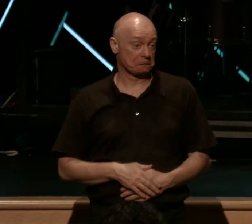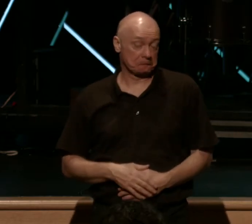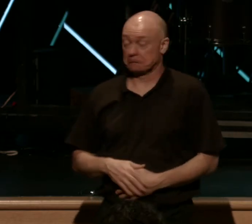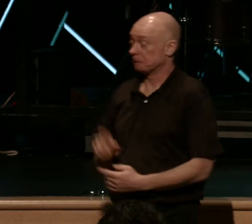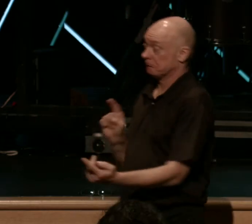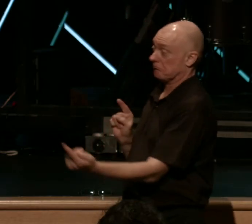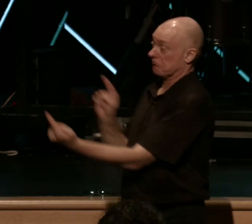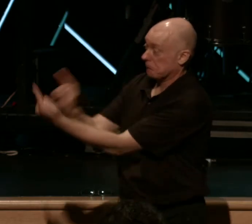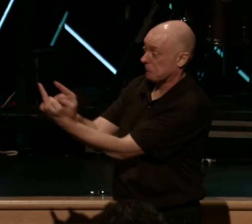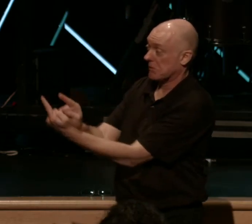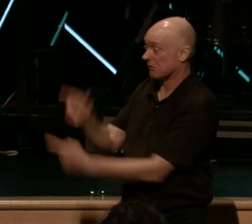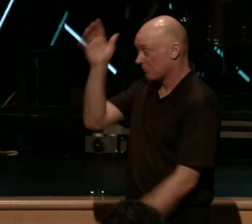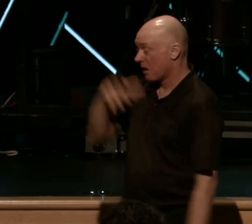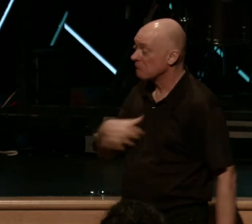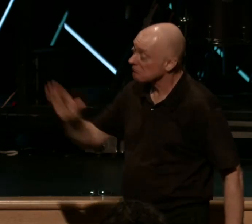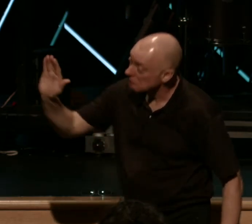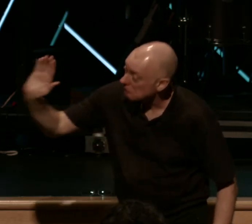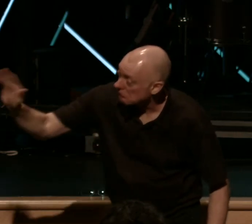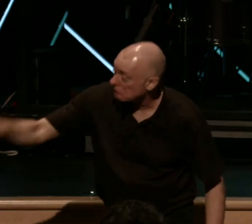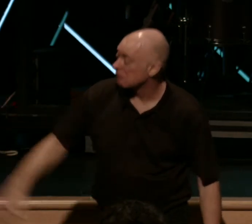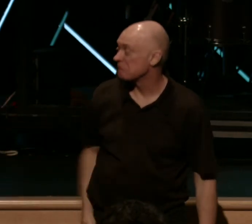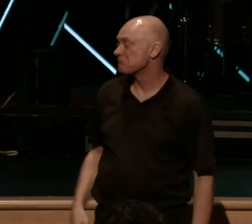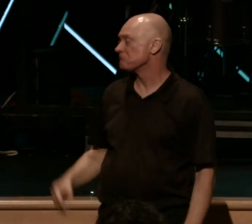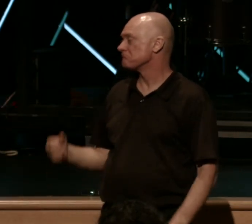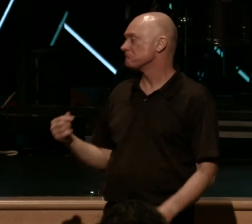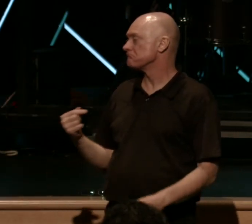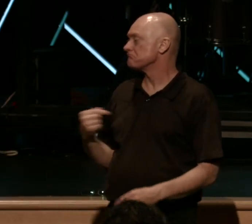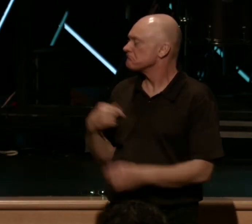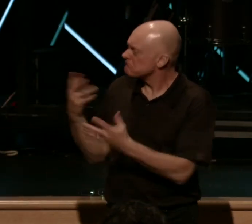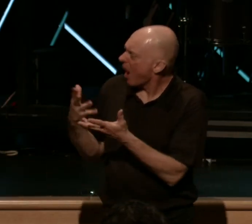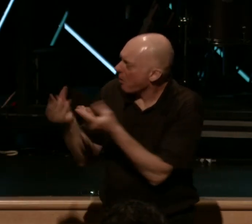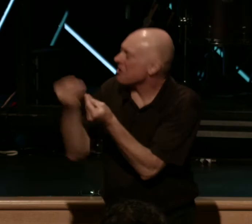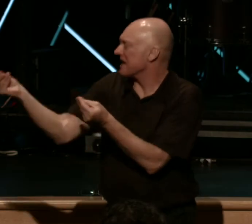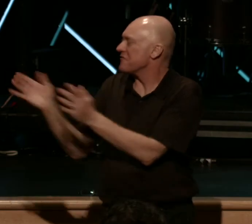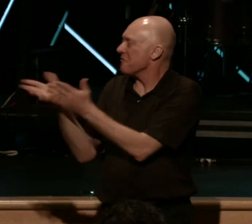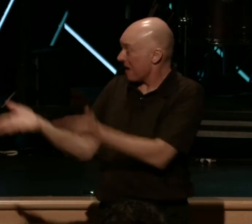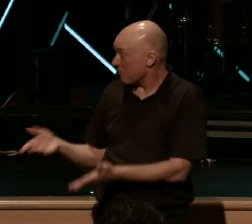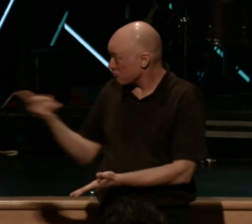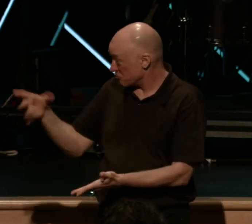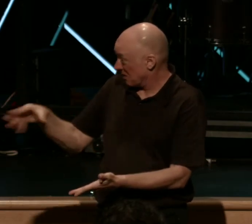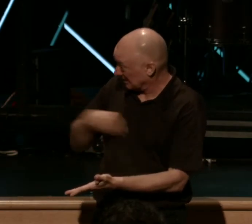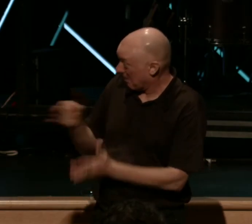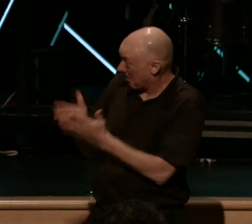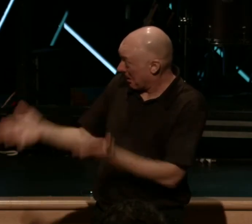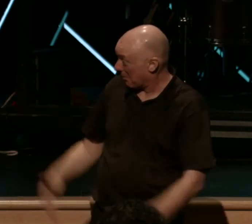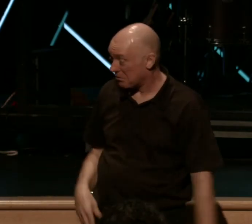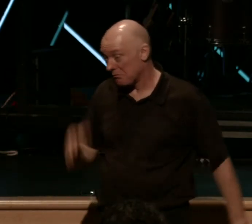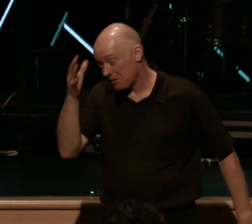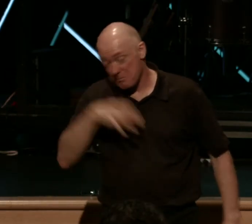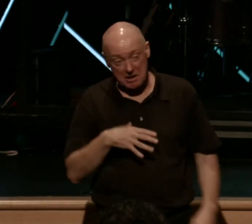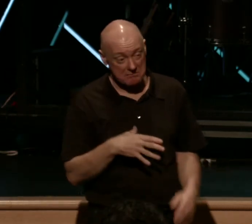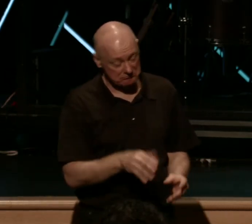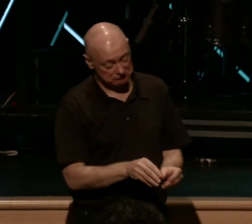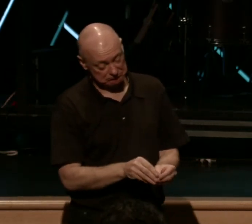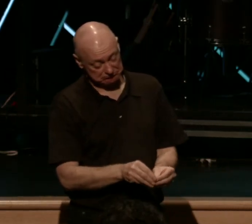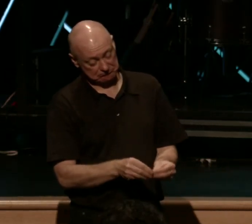walked up to the man and he said, hey, listen, he said, I want to get through a translator. I want to give you this Bible. Would you accept this Bible? The man takes the Bible, the little Gideon New Testament,